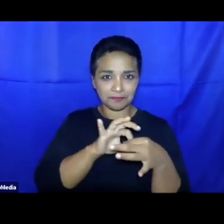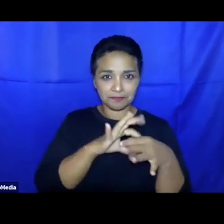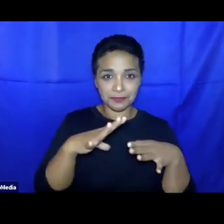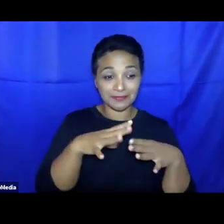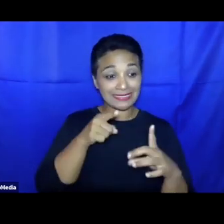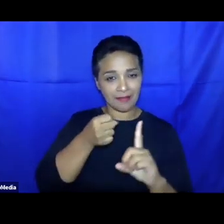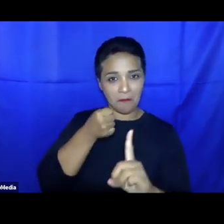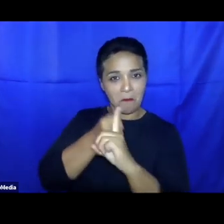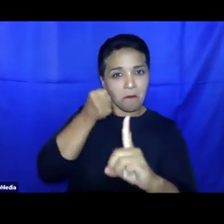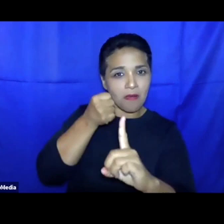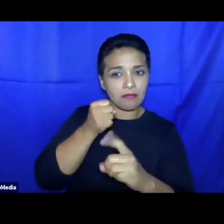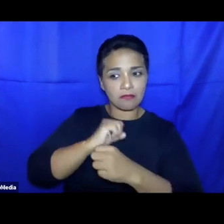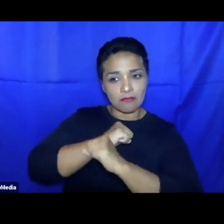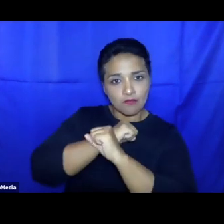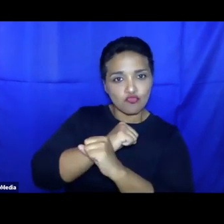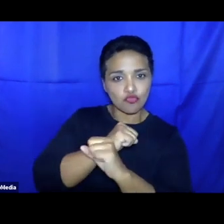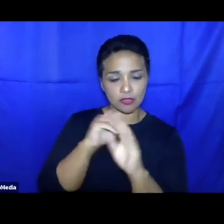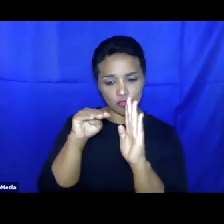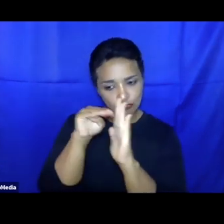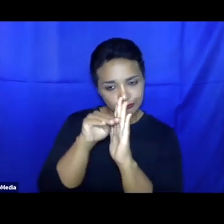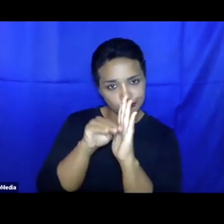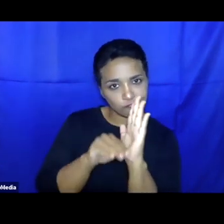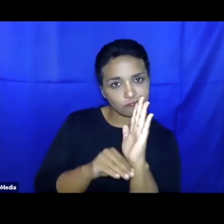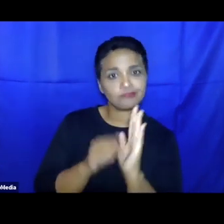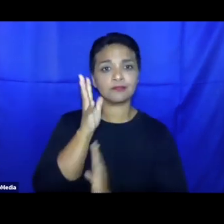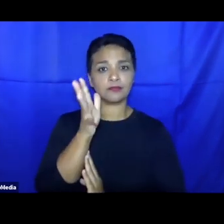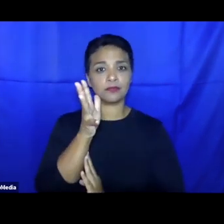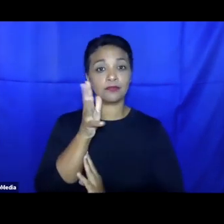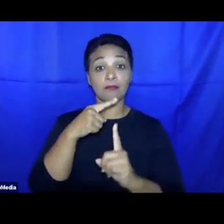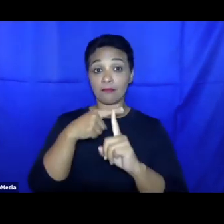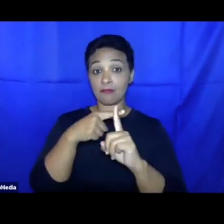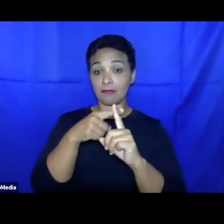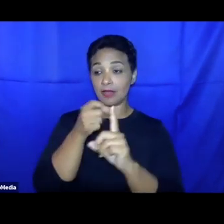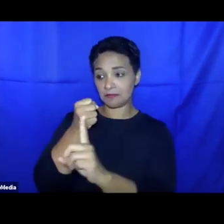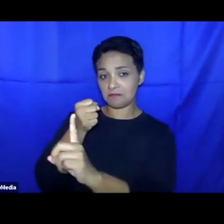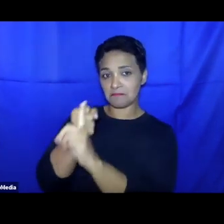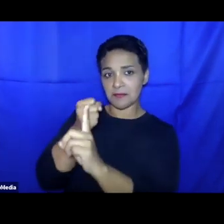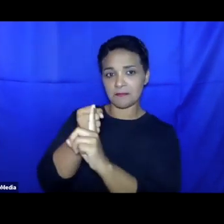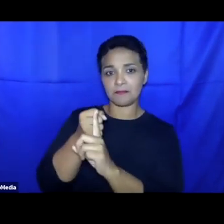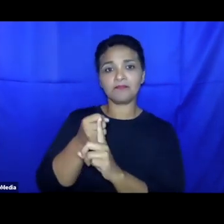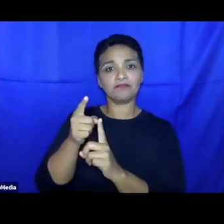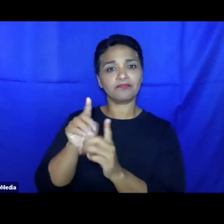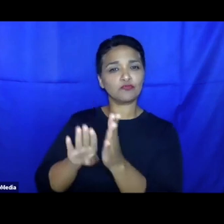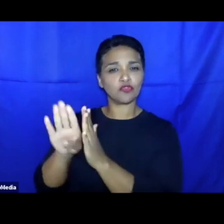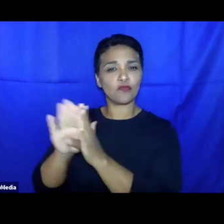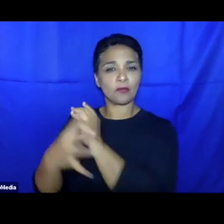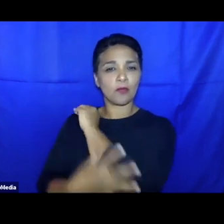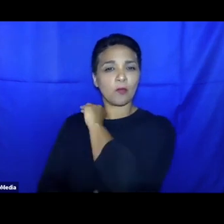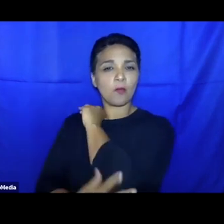also when it comes to relations with their countries. So thanks a lot. I now immediately turn